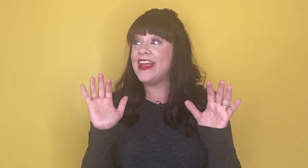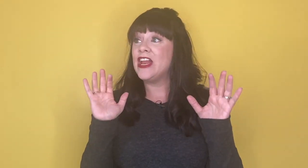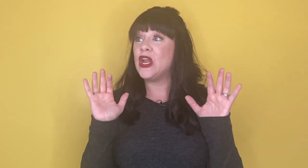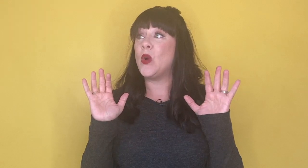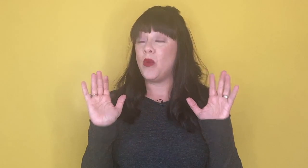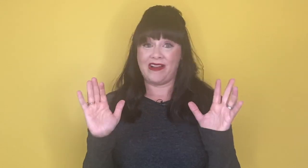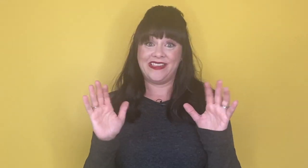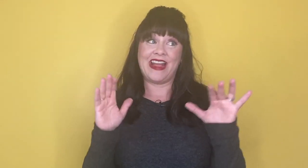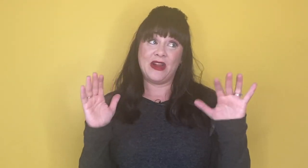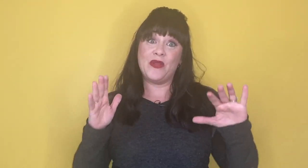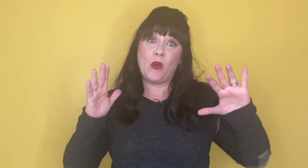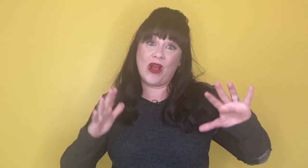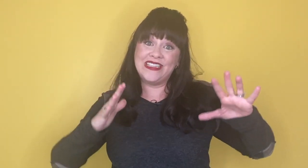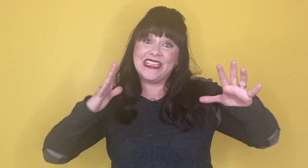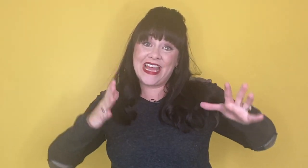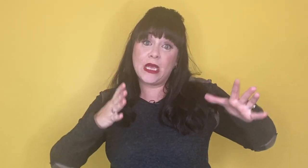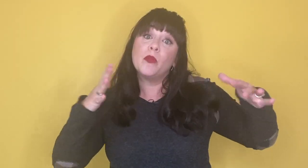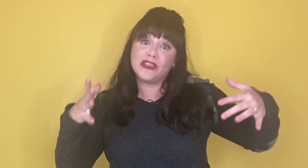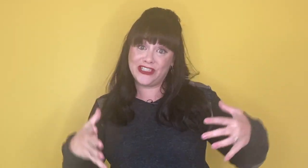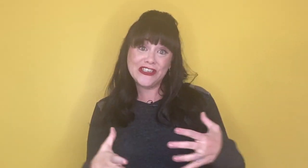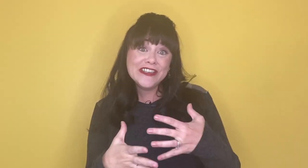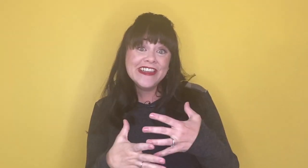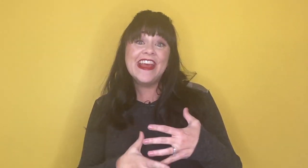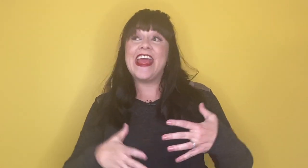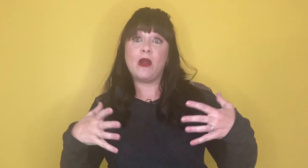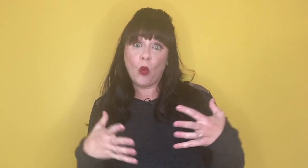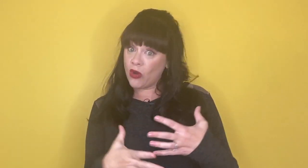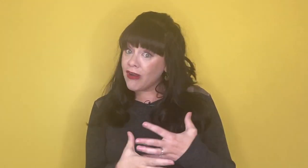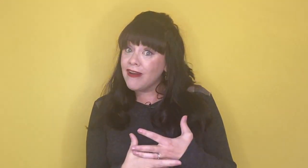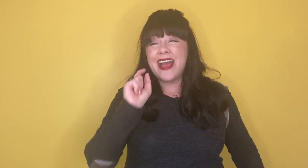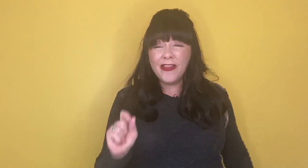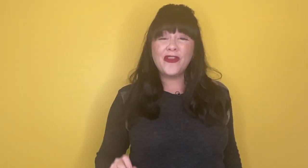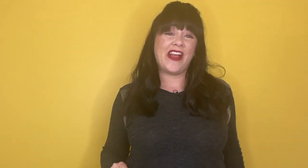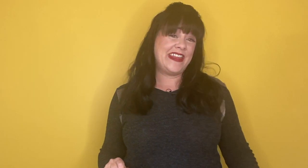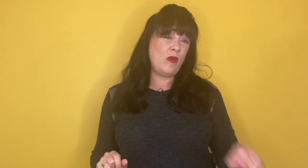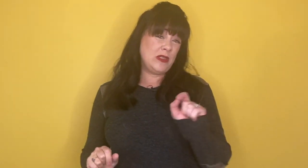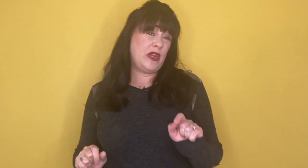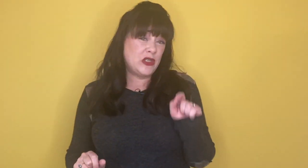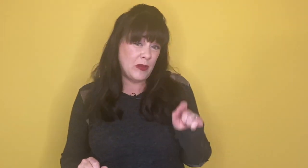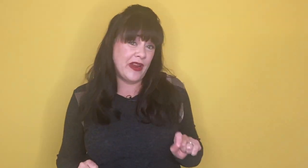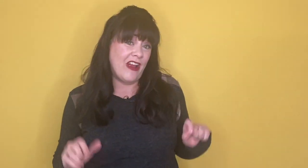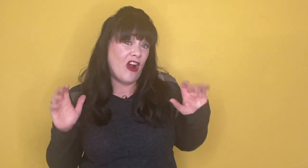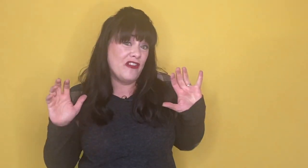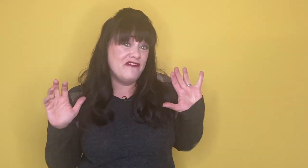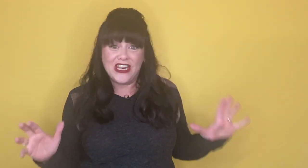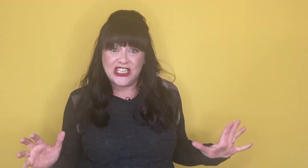know ones, I know that ones like precision and order. The other thing I think ones would enjoy bringing are the veggies,